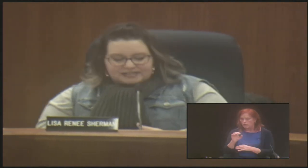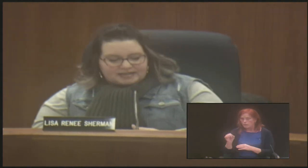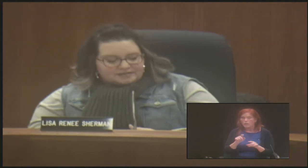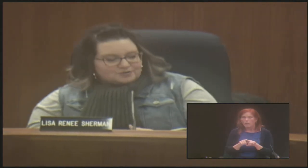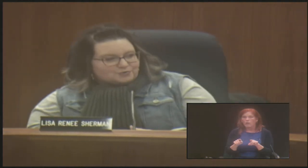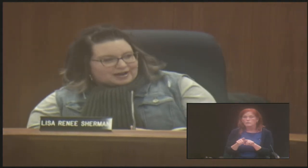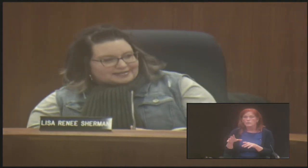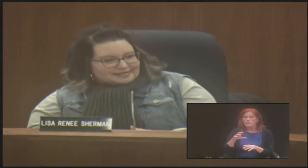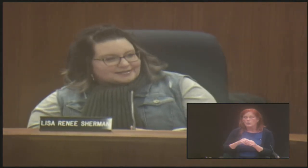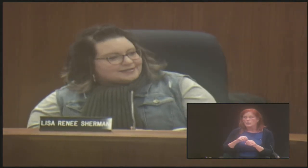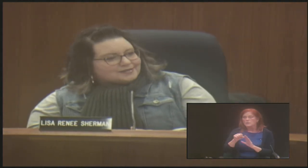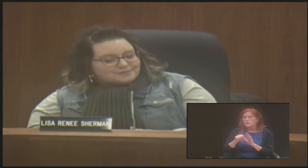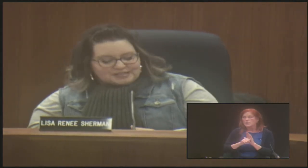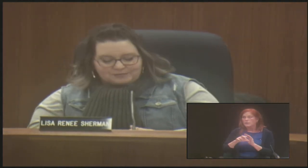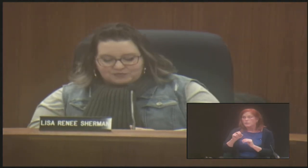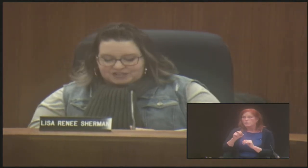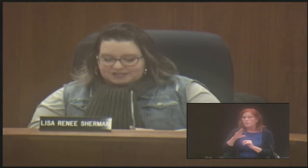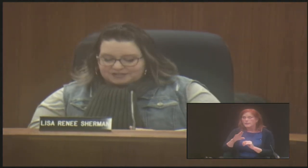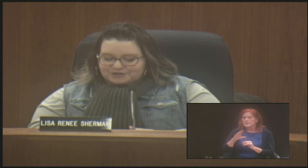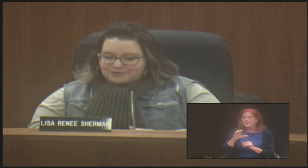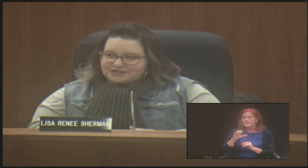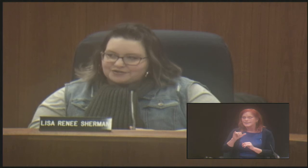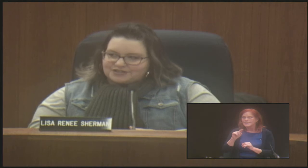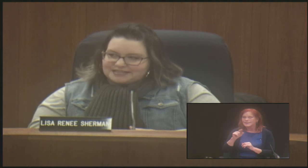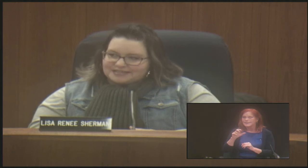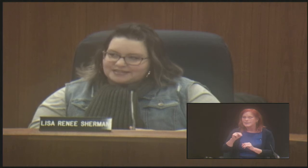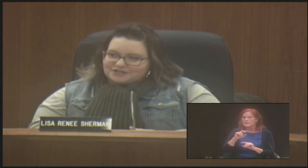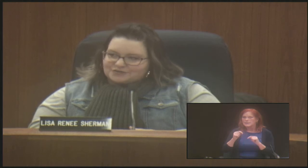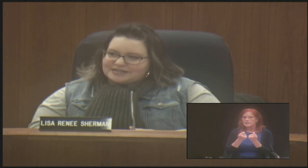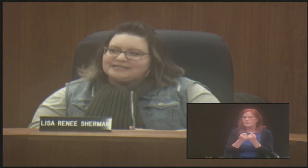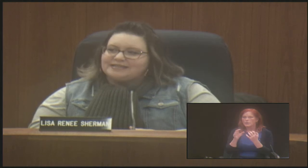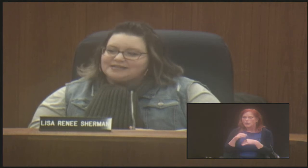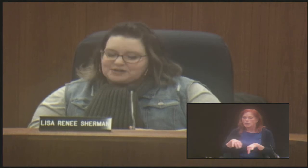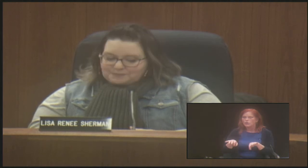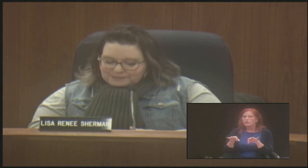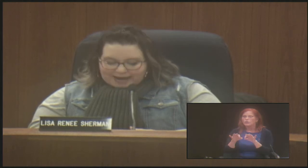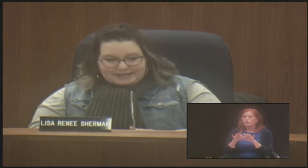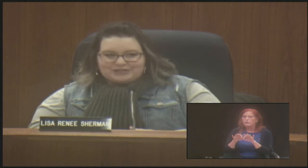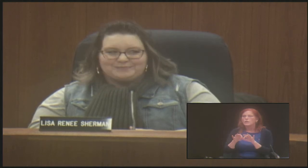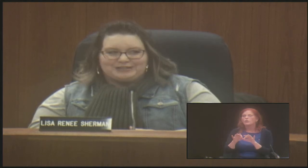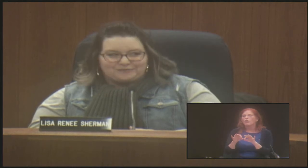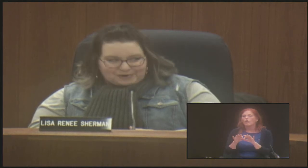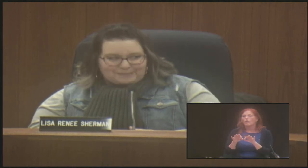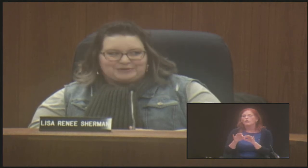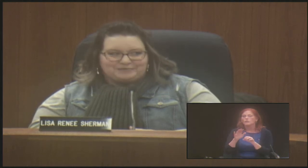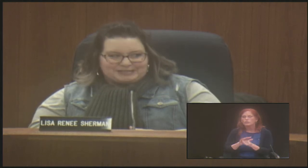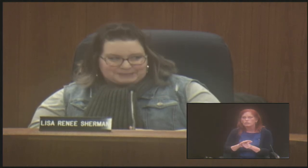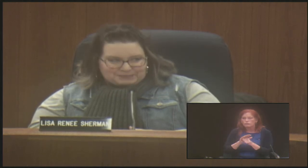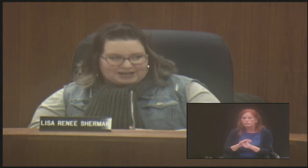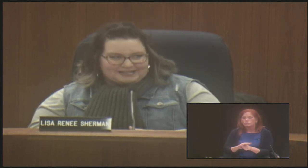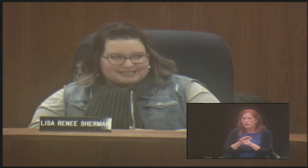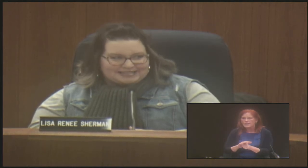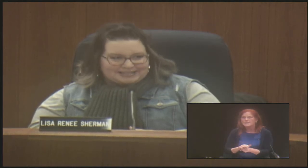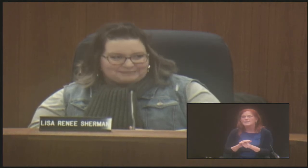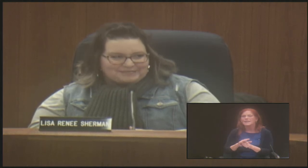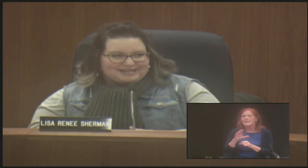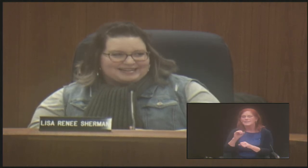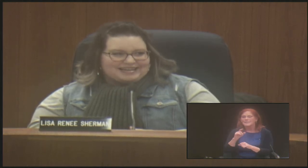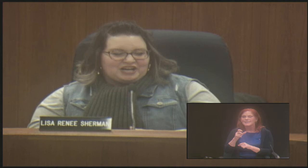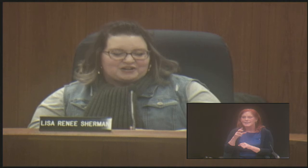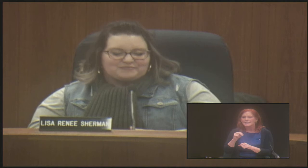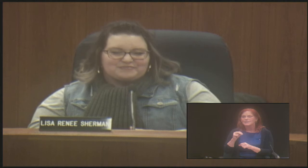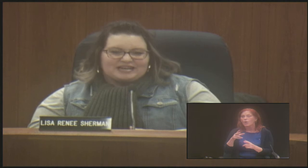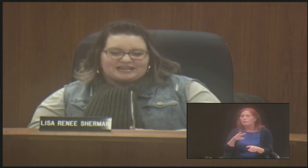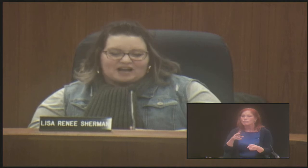on the state of Nebraska CISM team, which is the Critical Incident Stress Management Rapid Response Team.